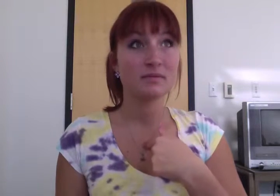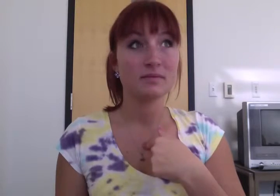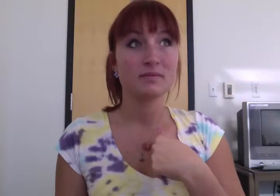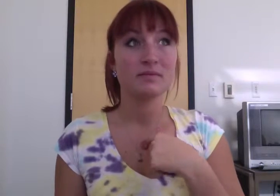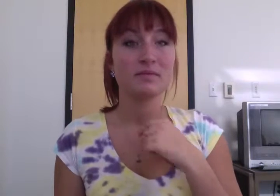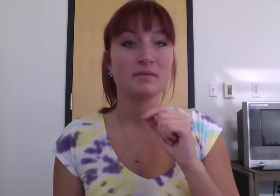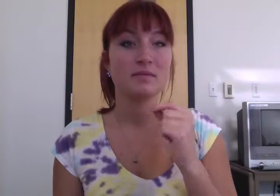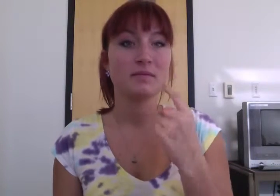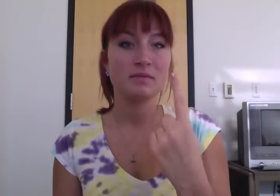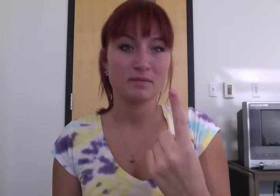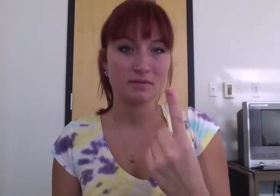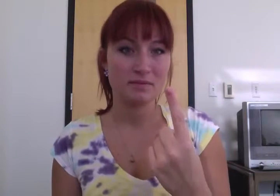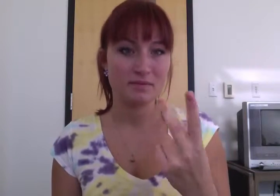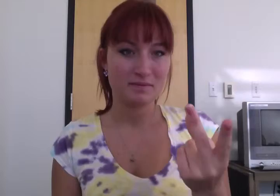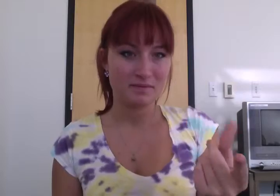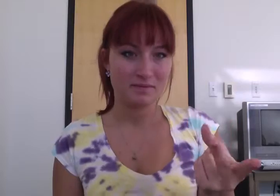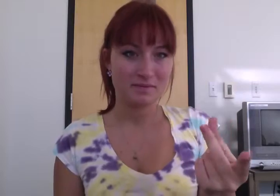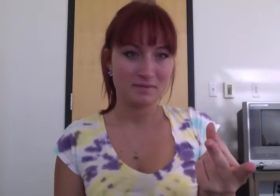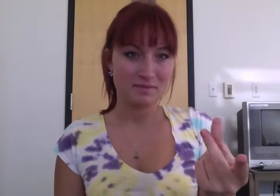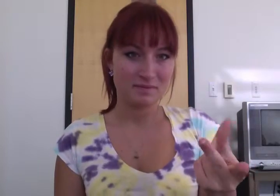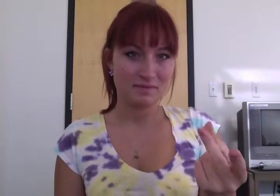way I want you to stay